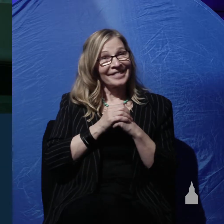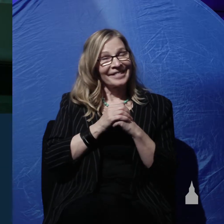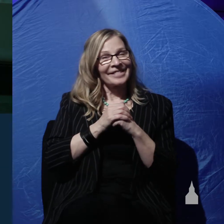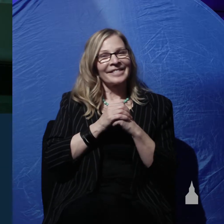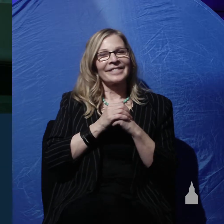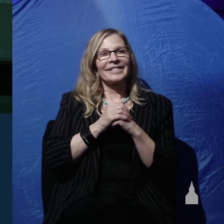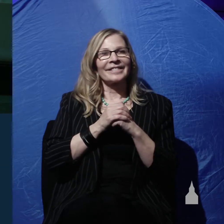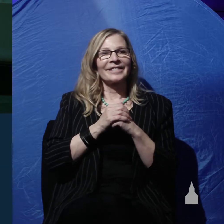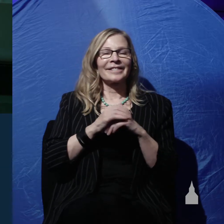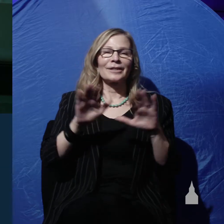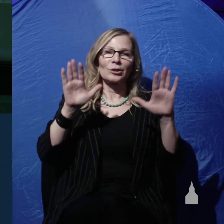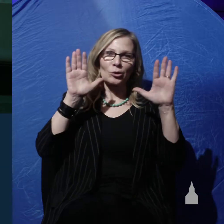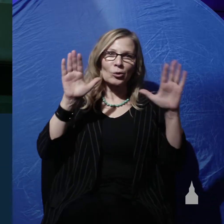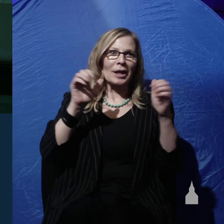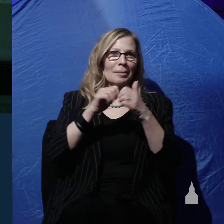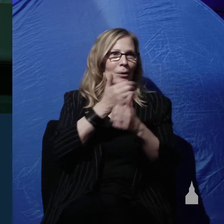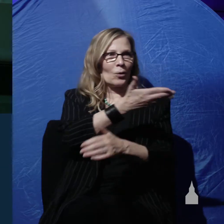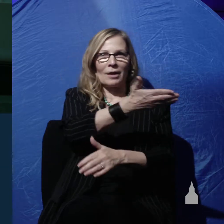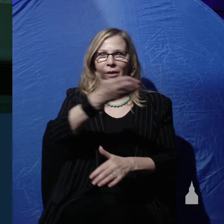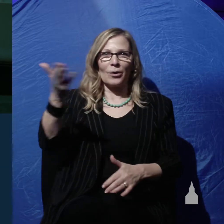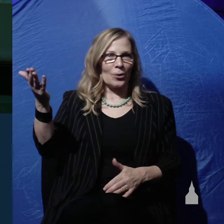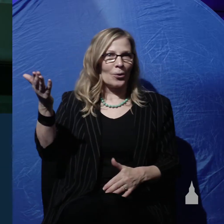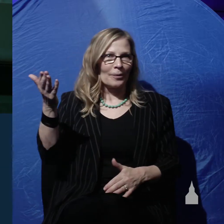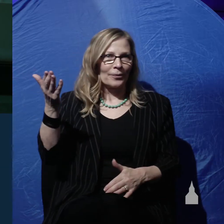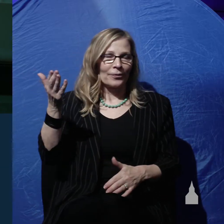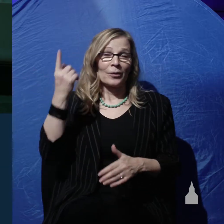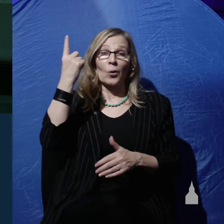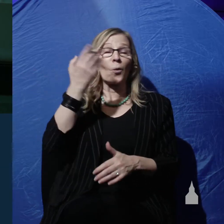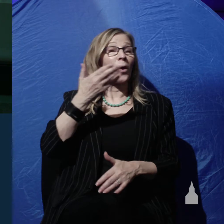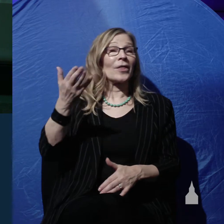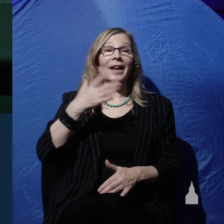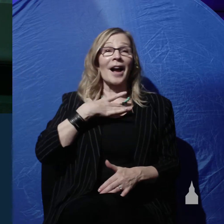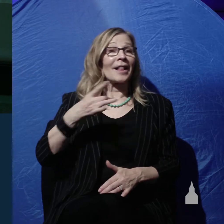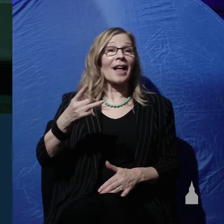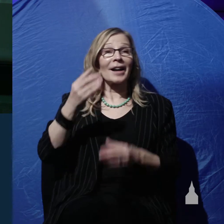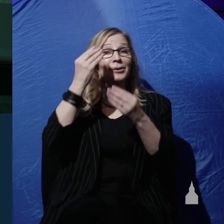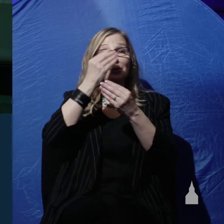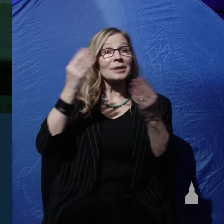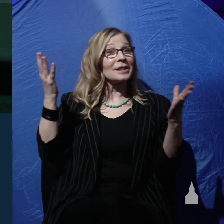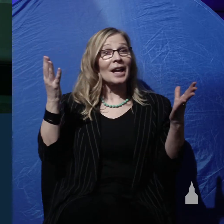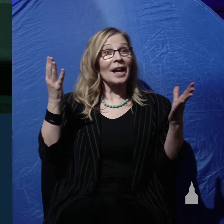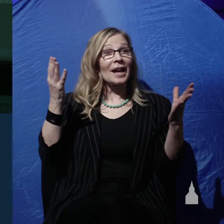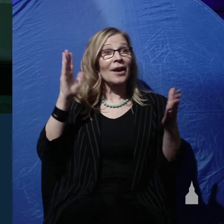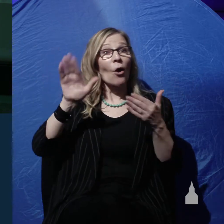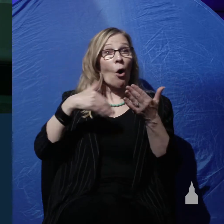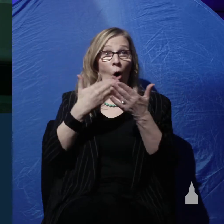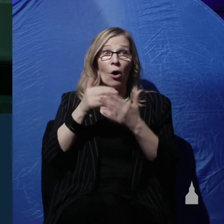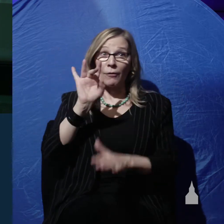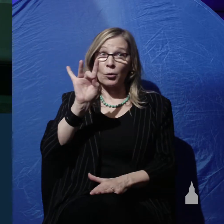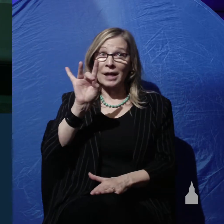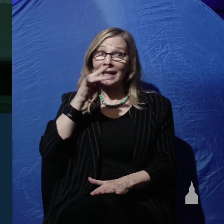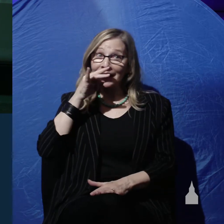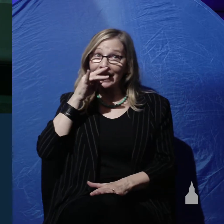It's really great to be with you this morning, and one thing I like to always say is that all of those eight kids were wanted by my wife.